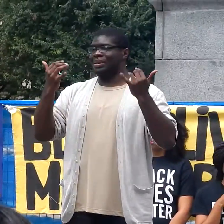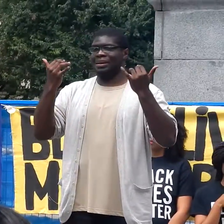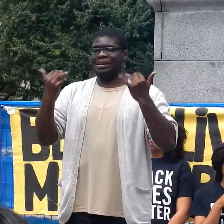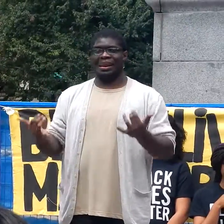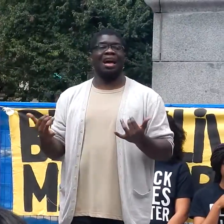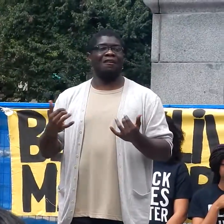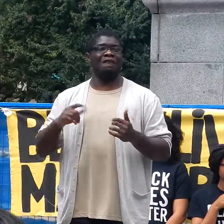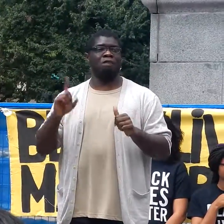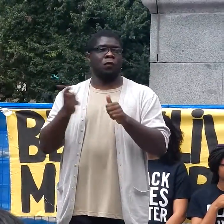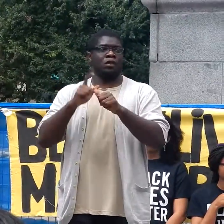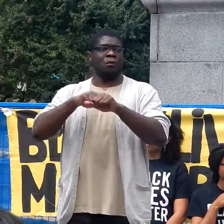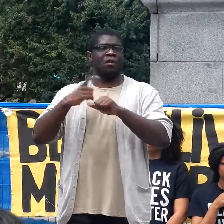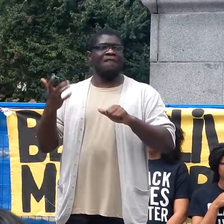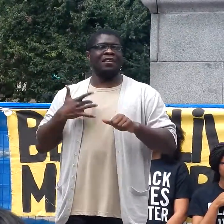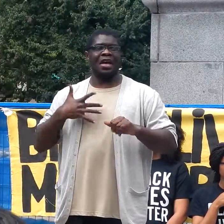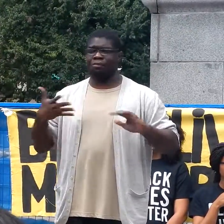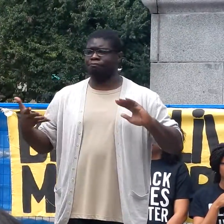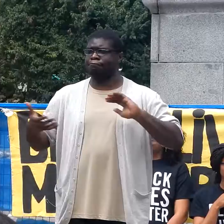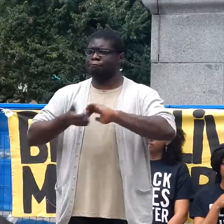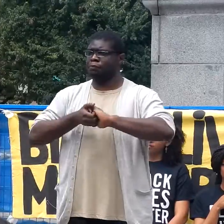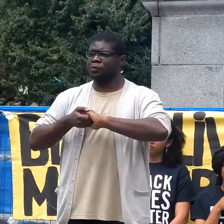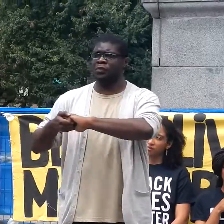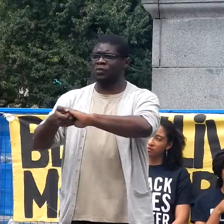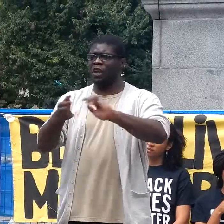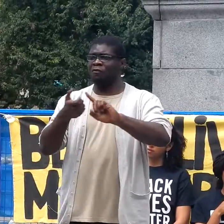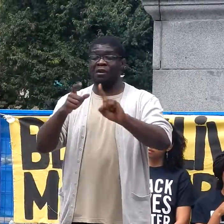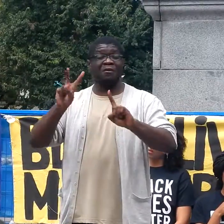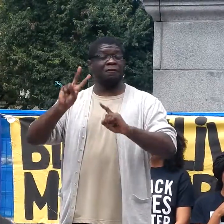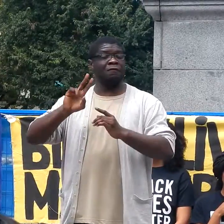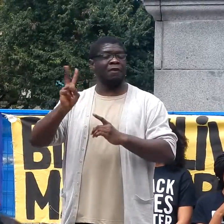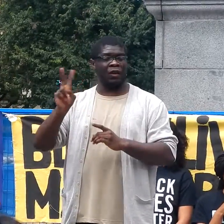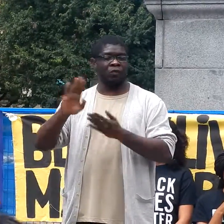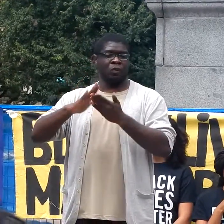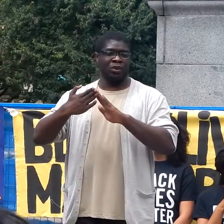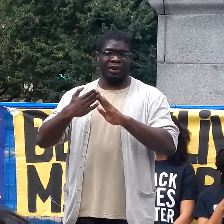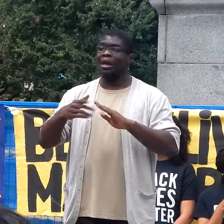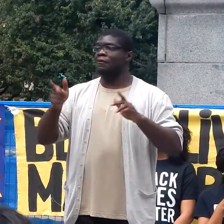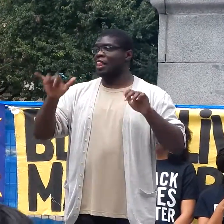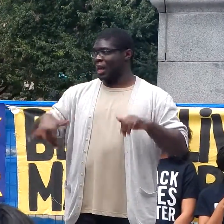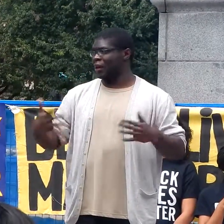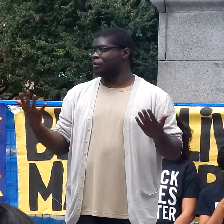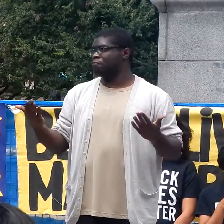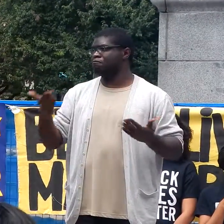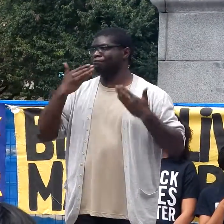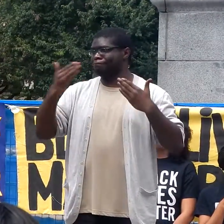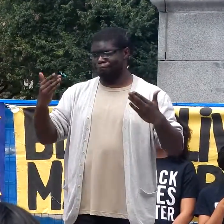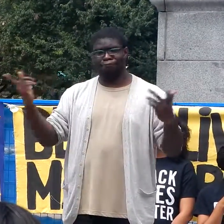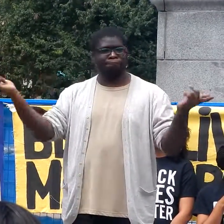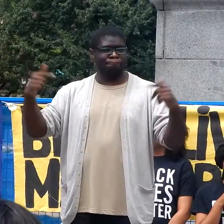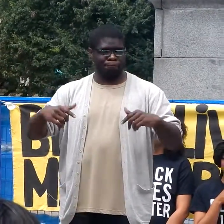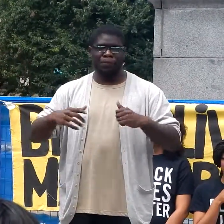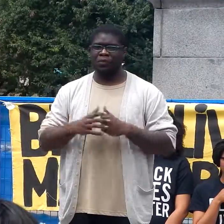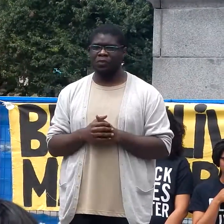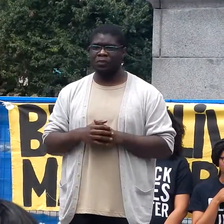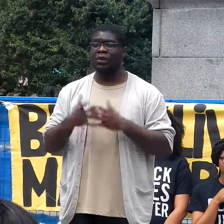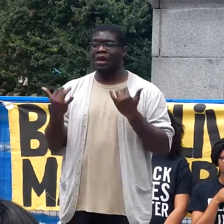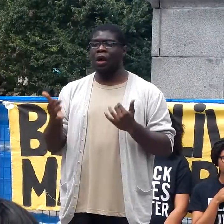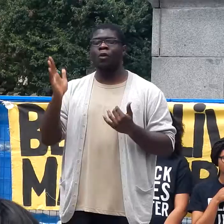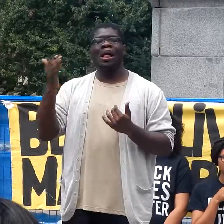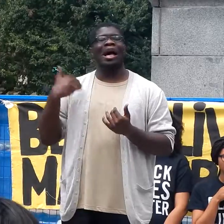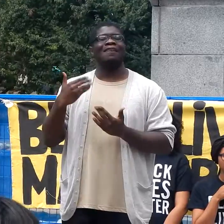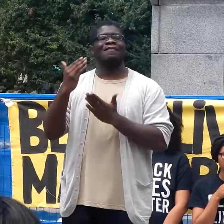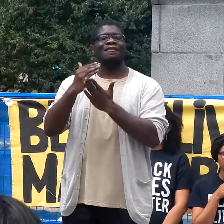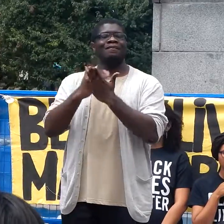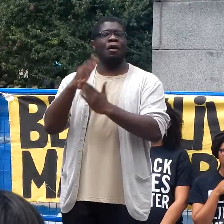sense of community and allyship from our fellow vancouverites and for that we thank you all today we will have a series of poems